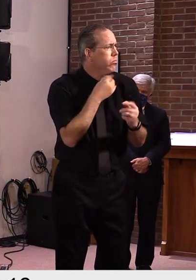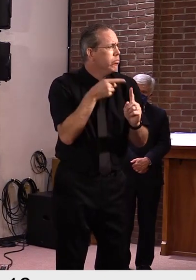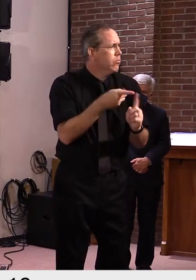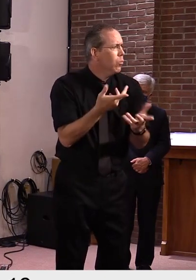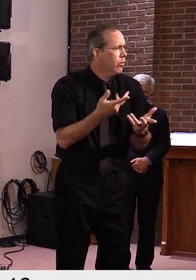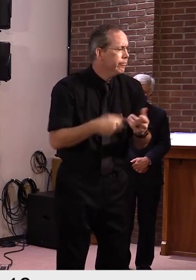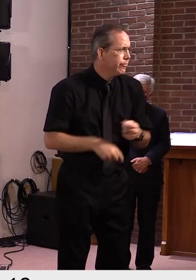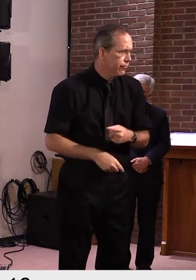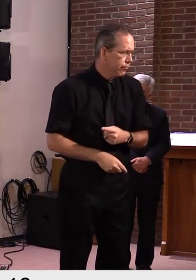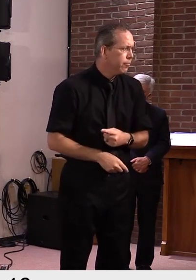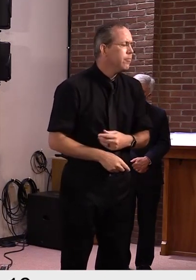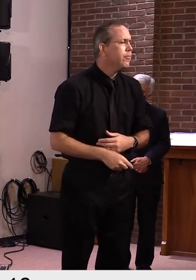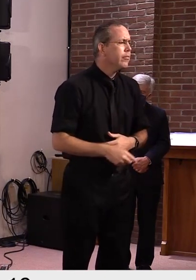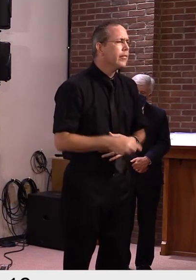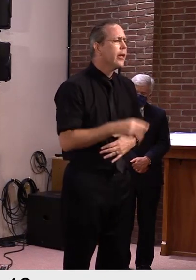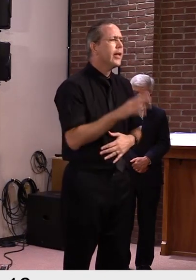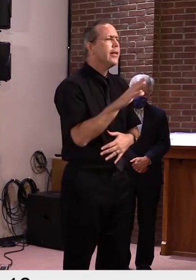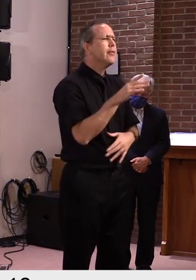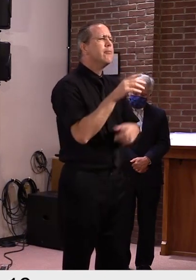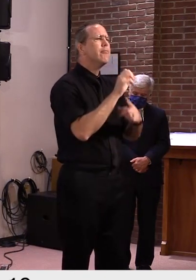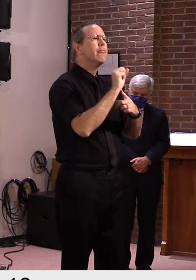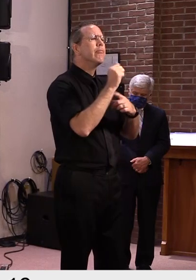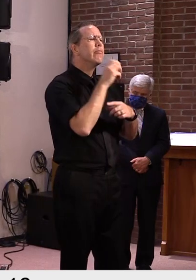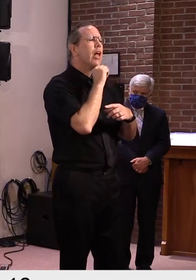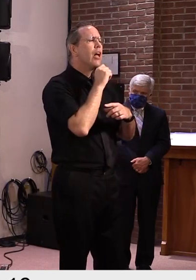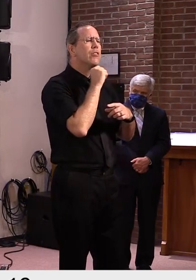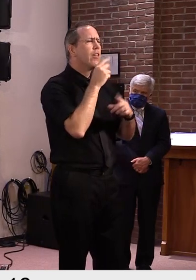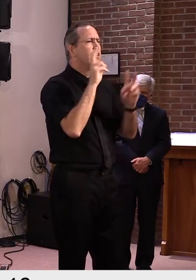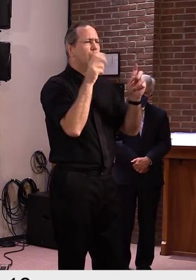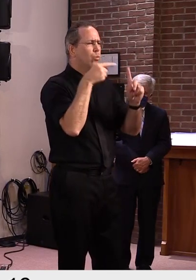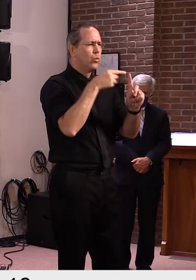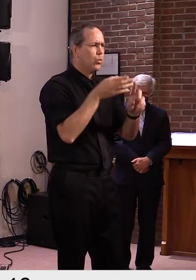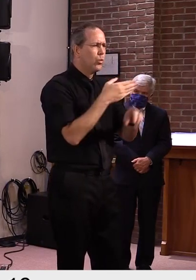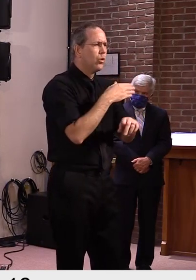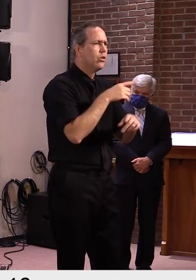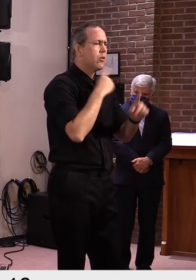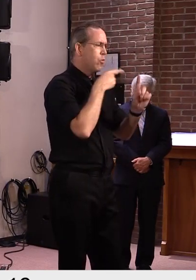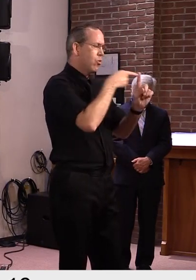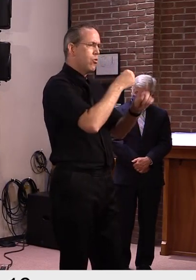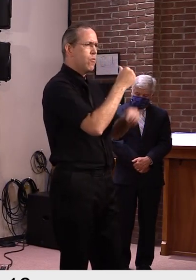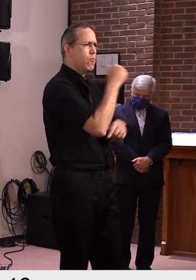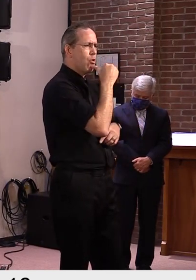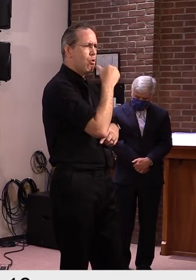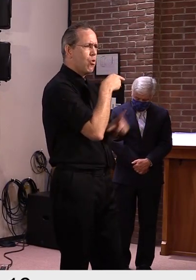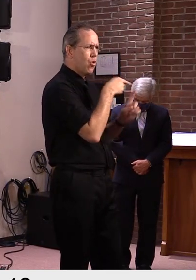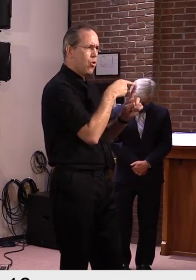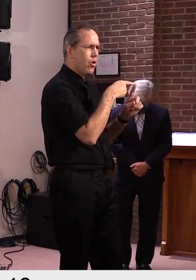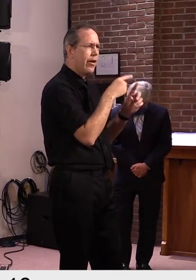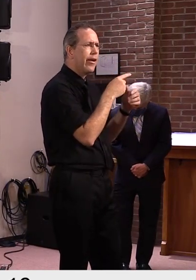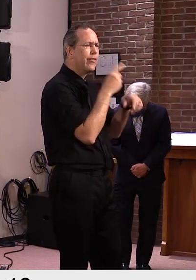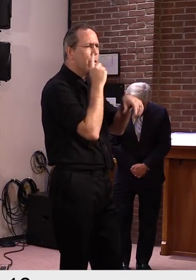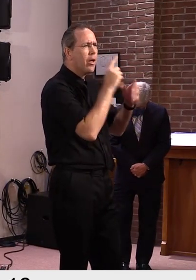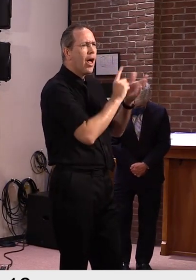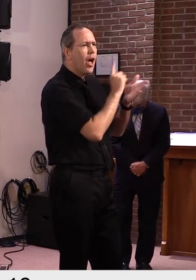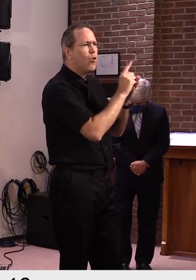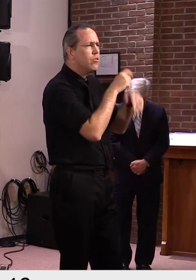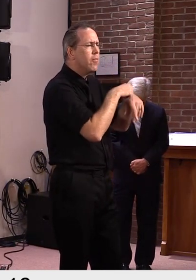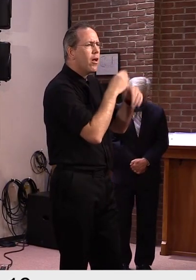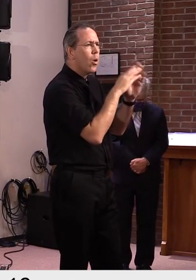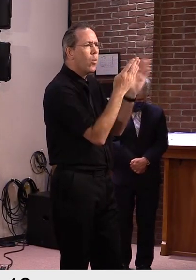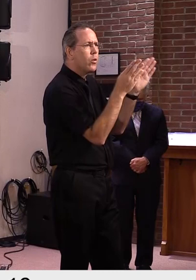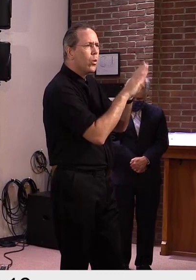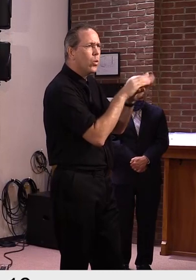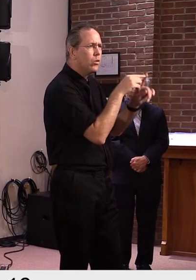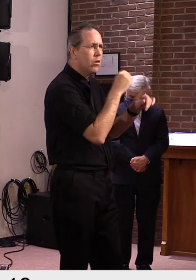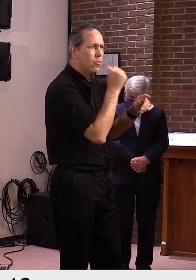affect, uh, some of the parties. They, they can put limits on gathering size for their communities. All right.